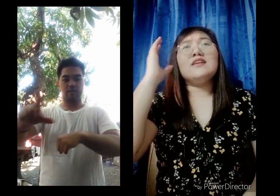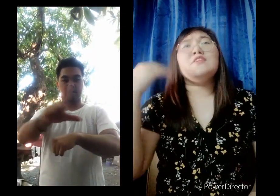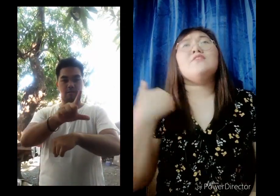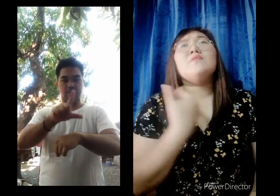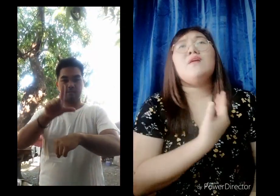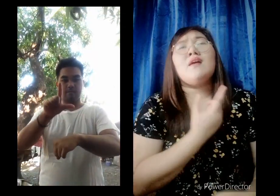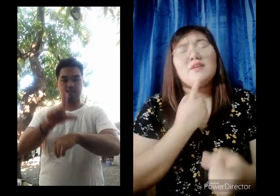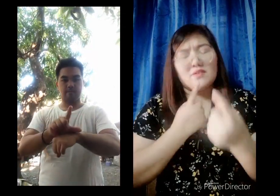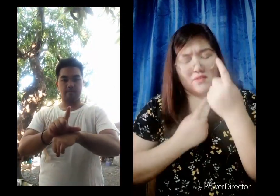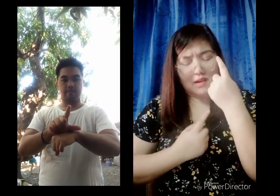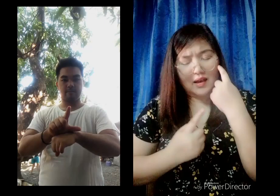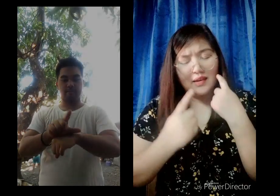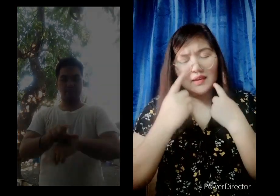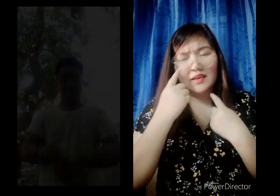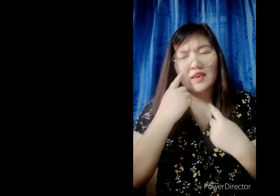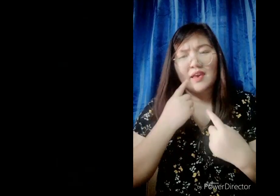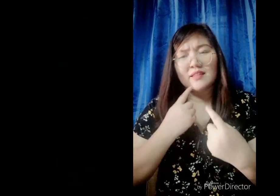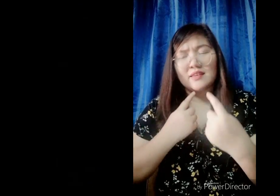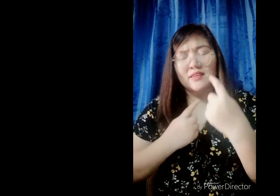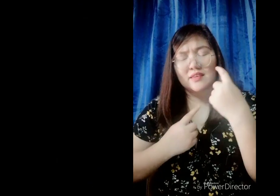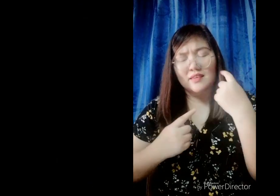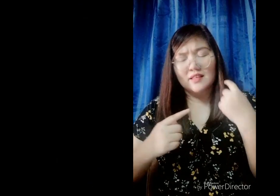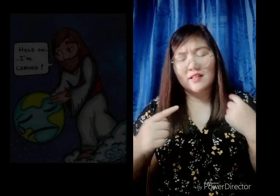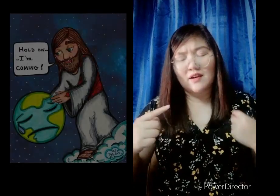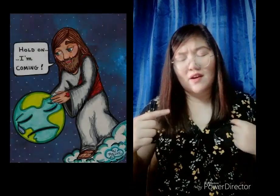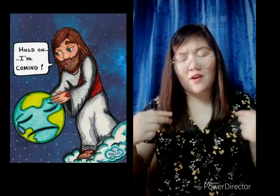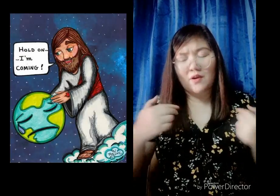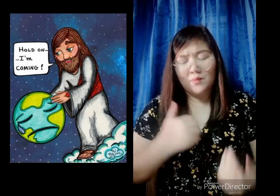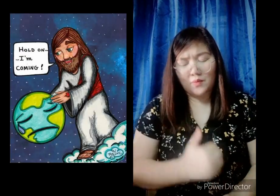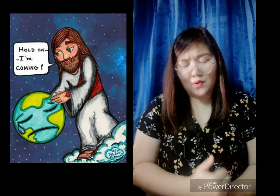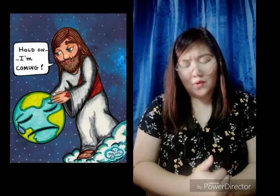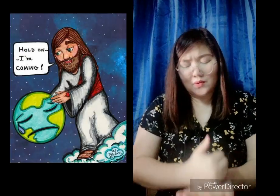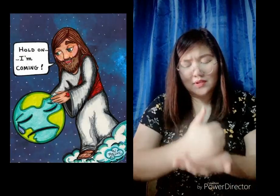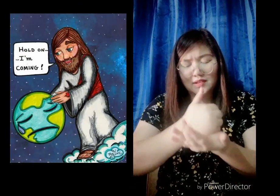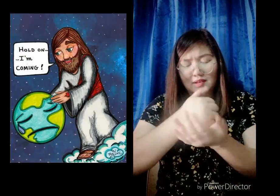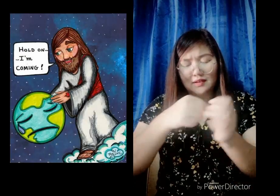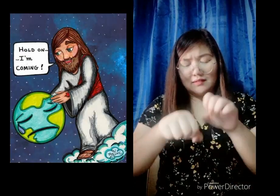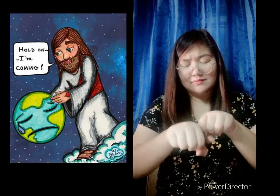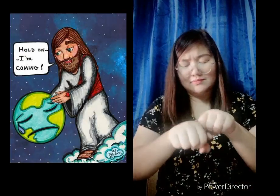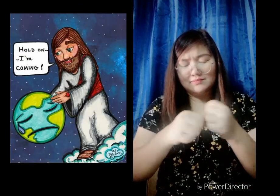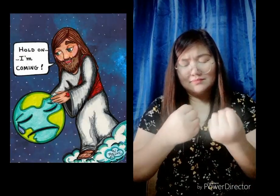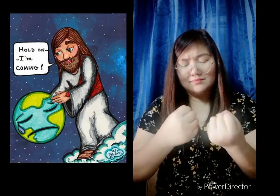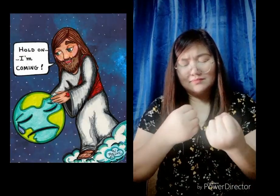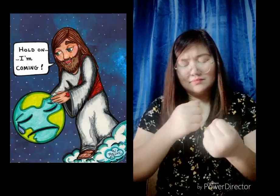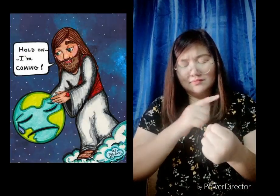Hear our cry And heal our broken land